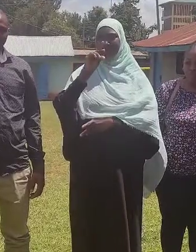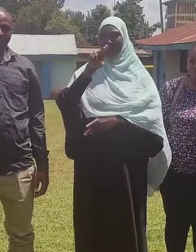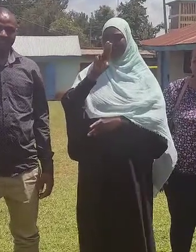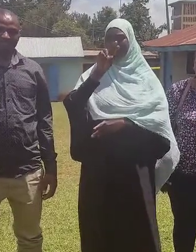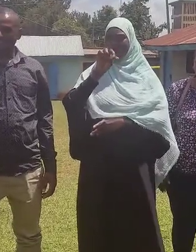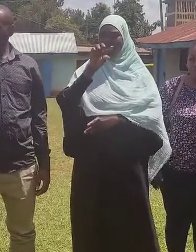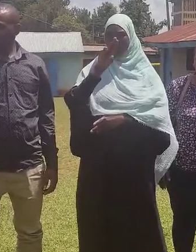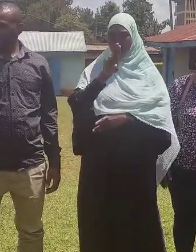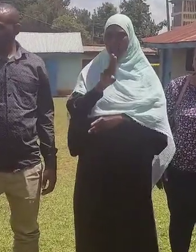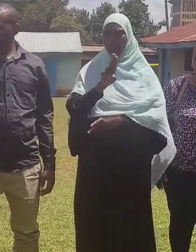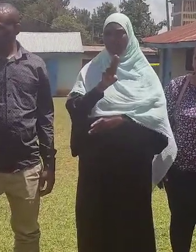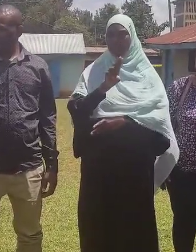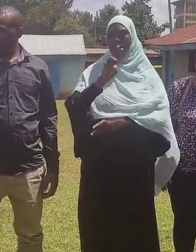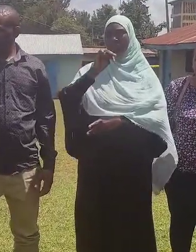My name is Mary Barada.